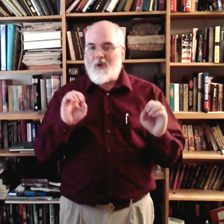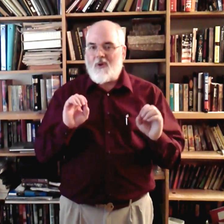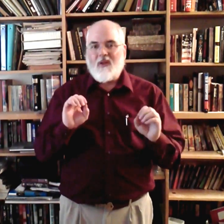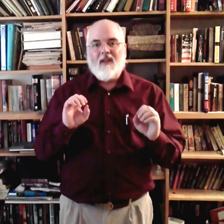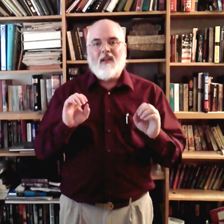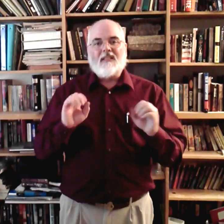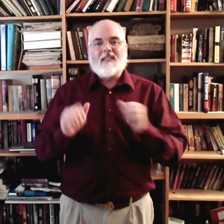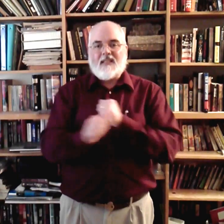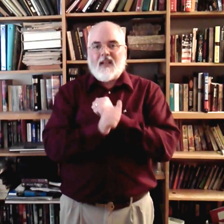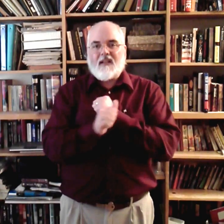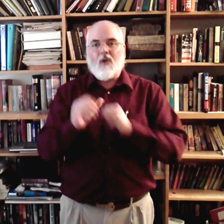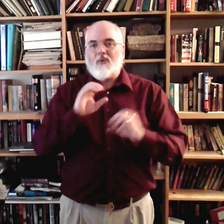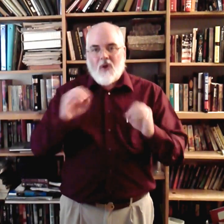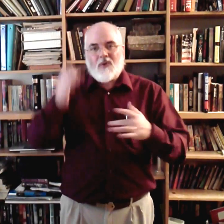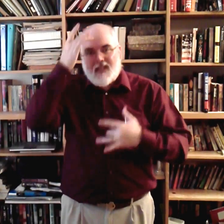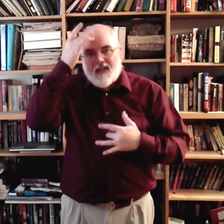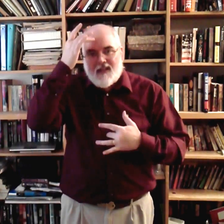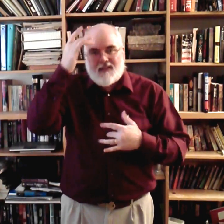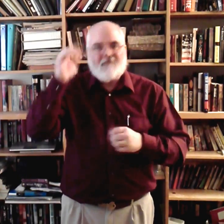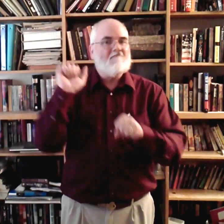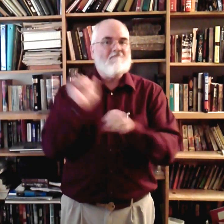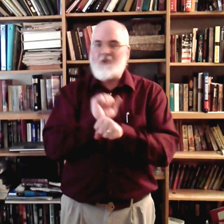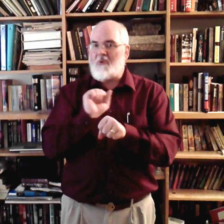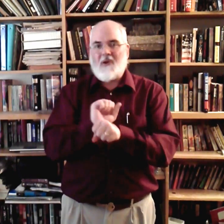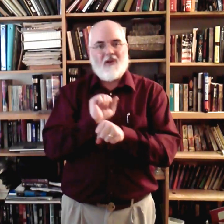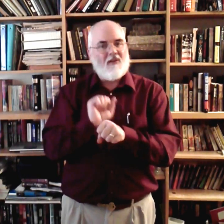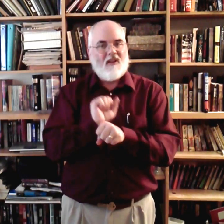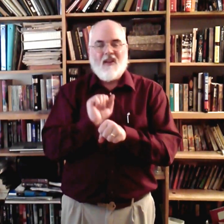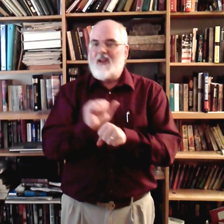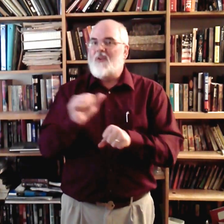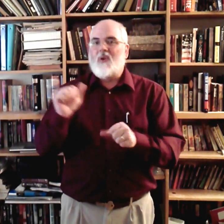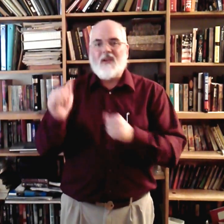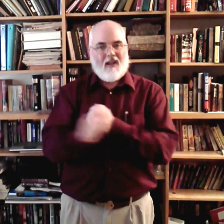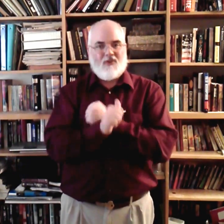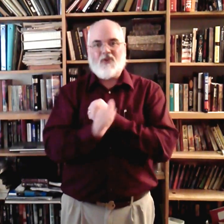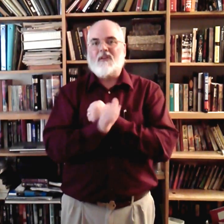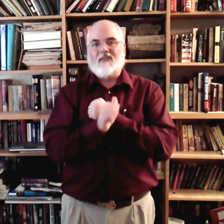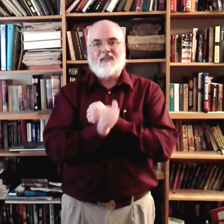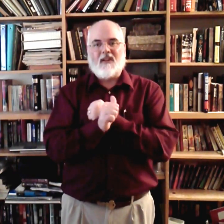sickness, toil, or danger. Alright?